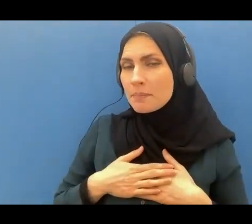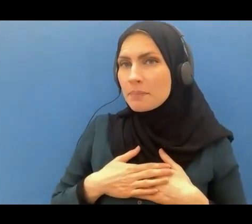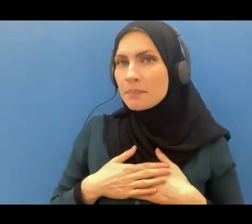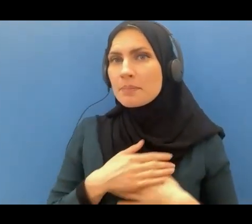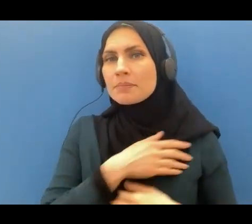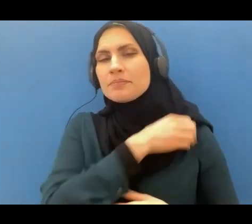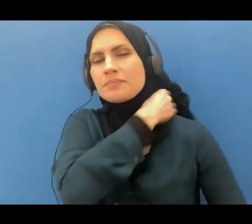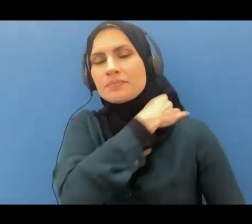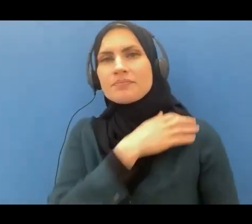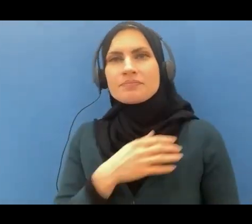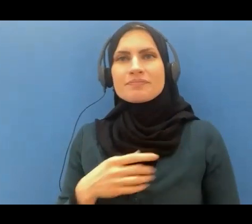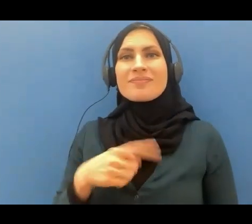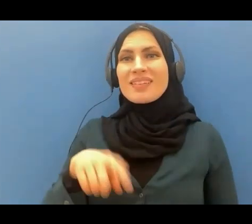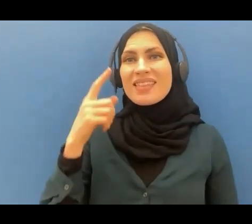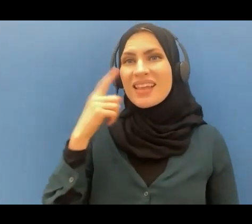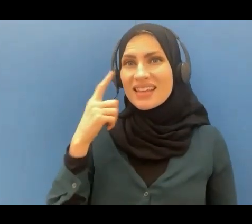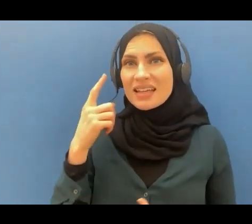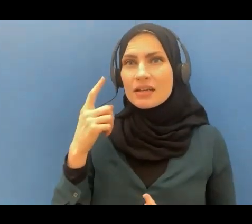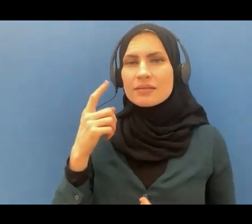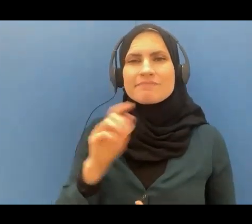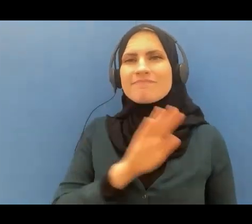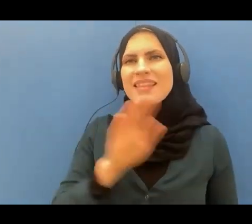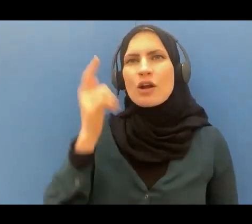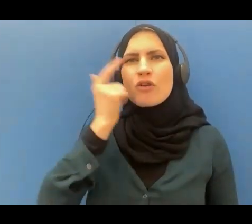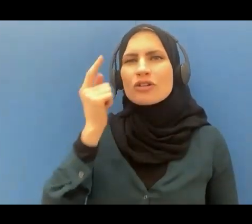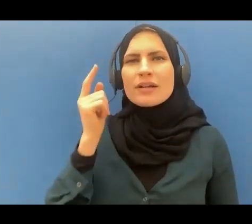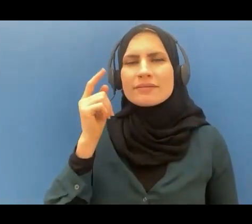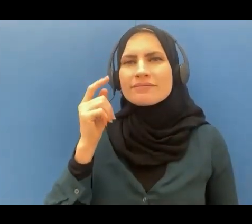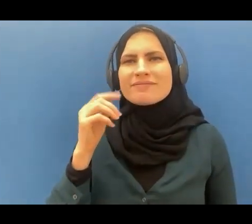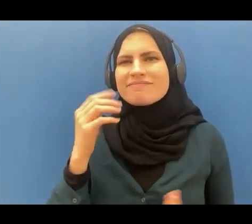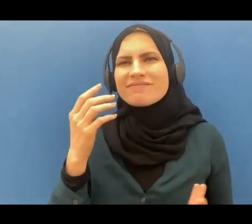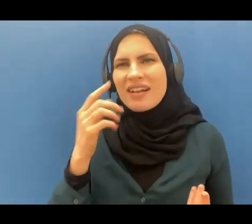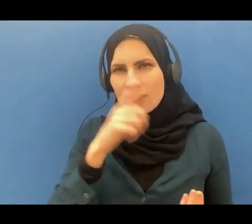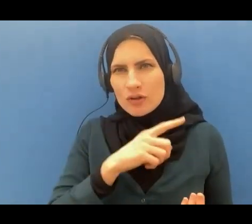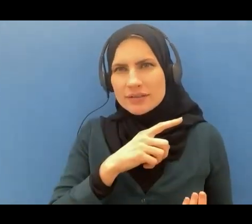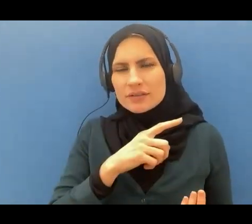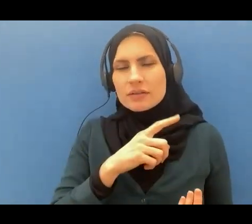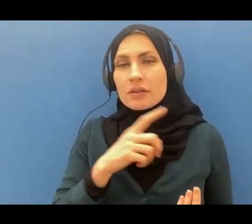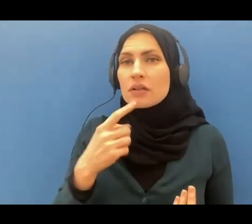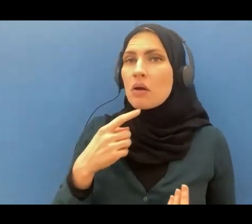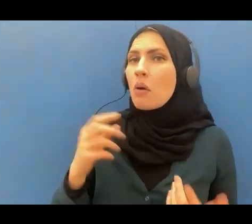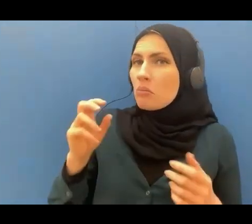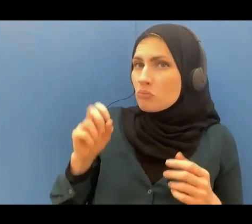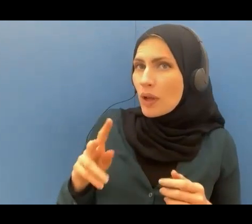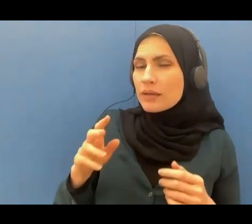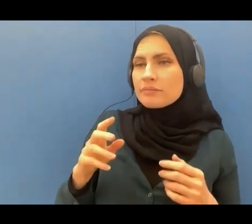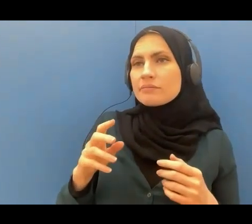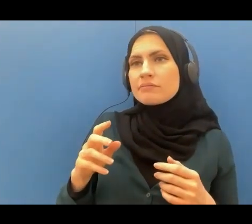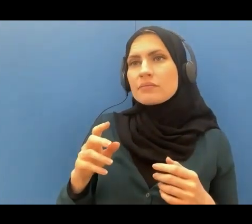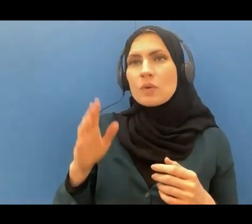they think with their false logic that when we divide the territory when we divide the godship